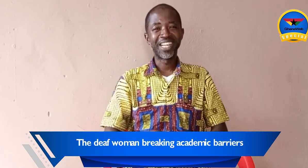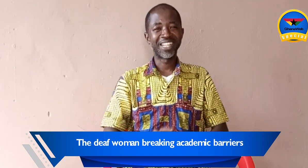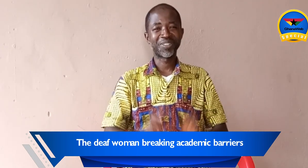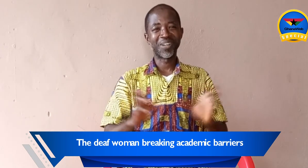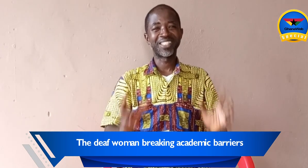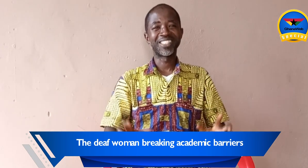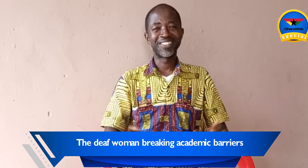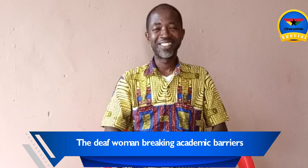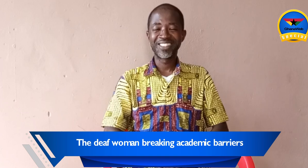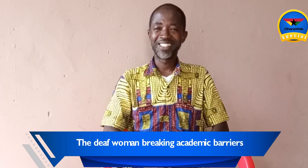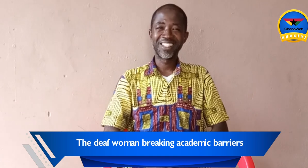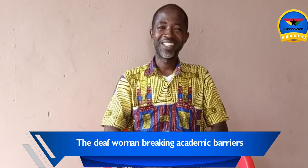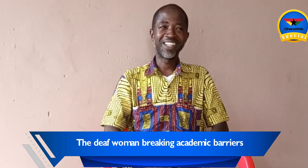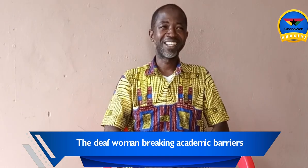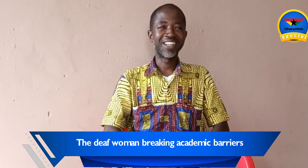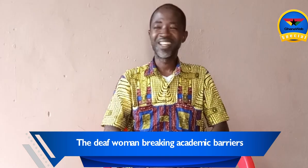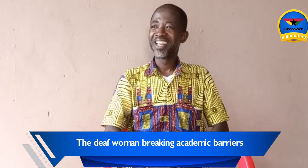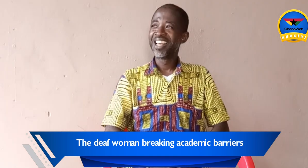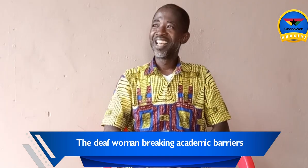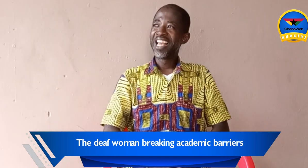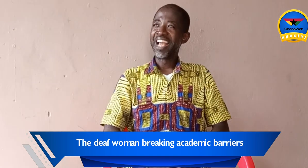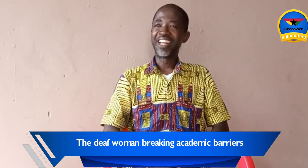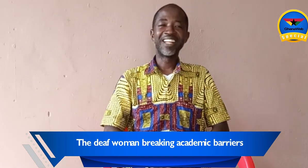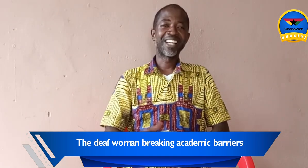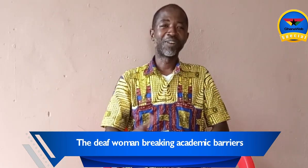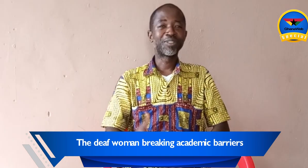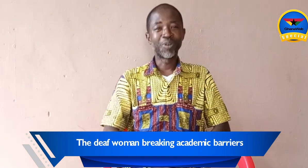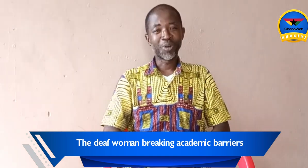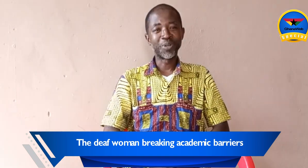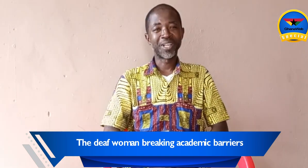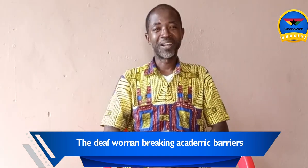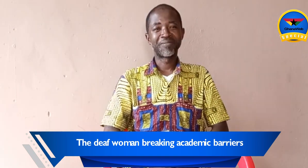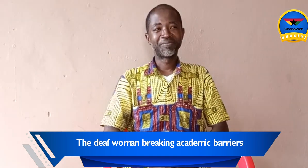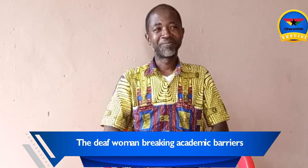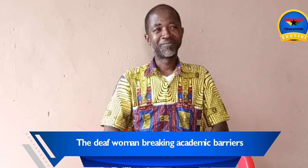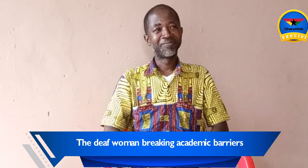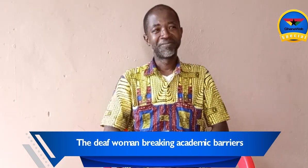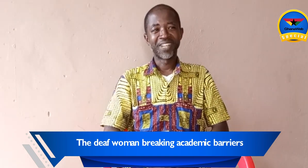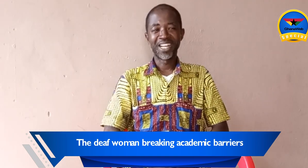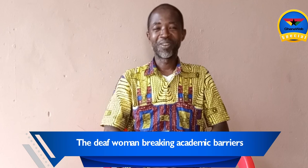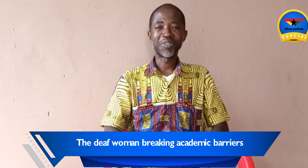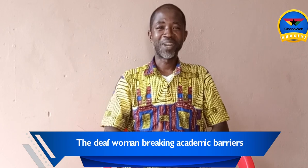tried to, and then later I got to go closer. And I got to realize that